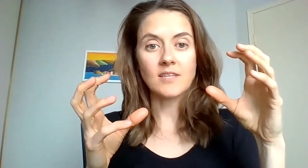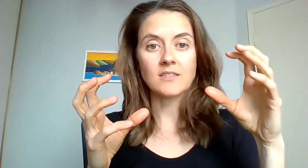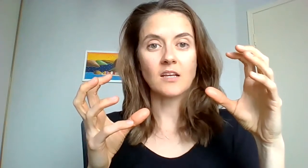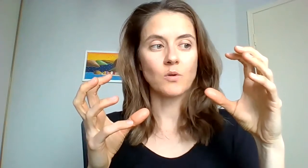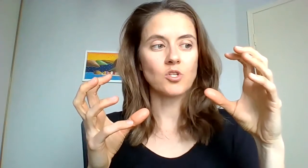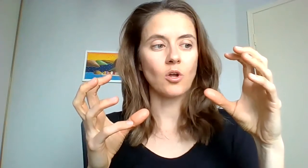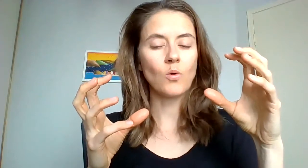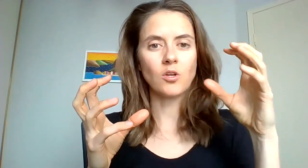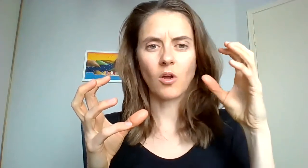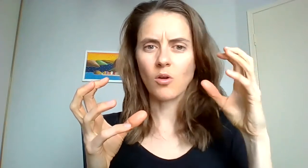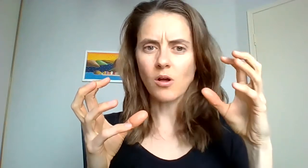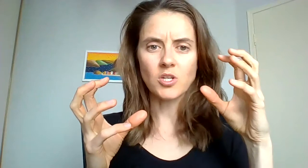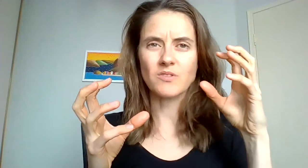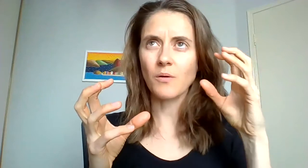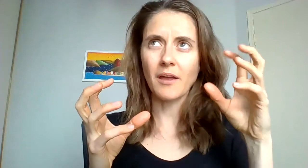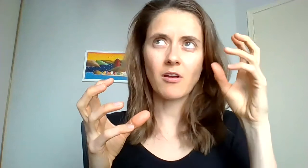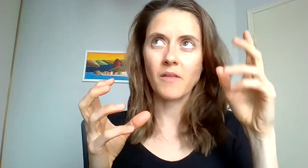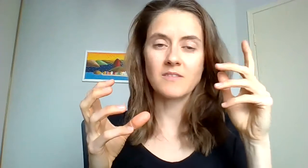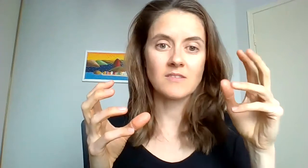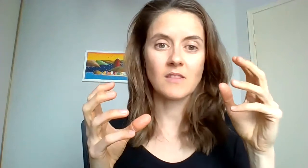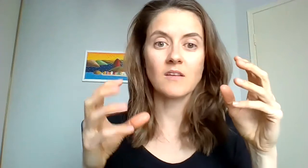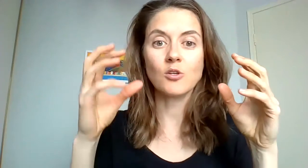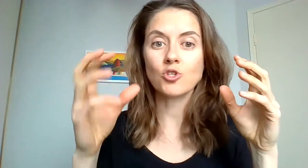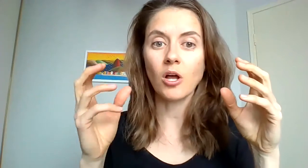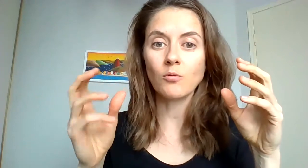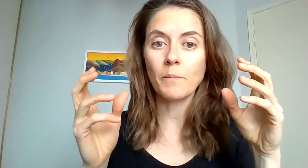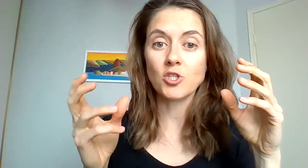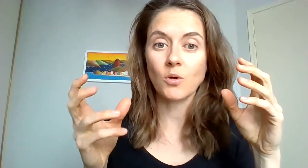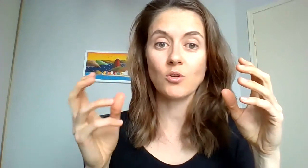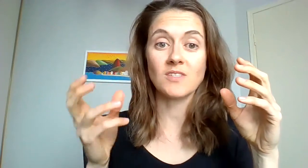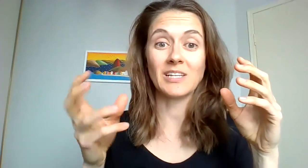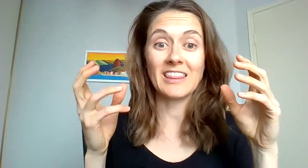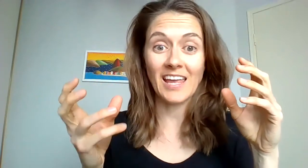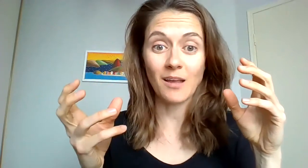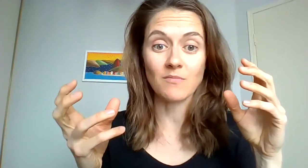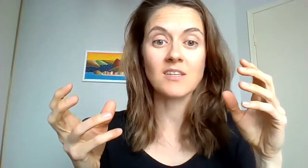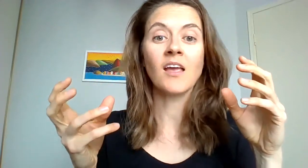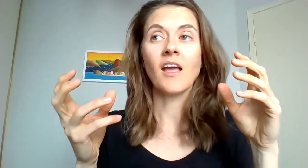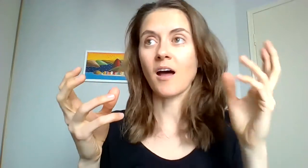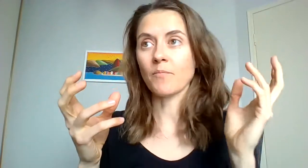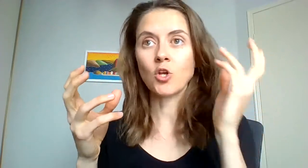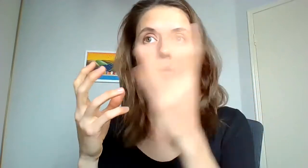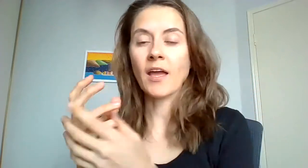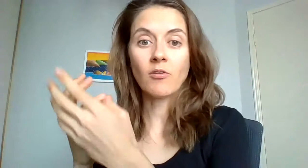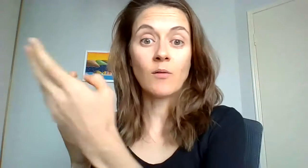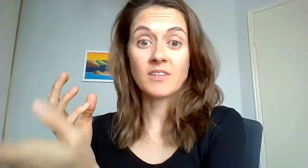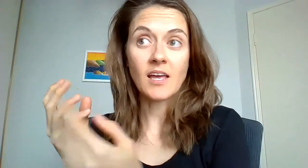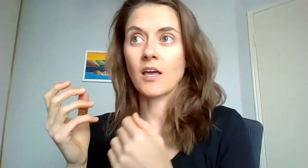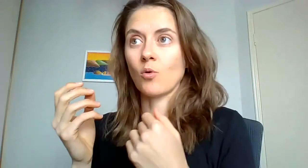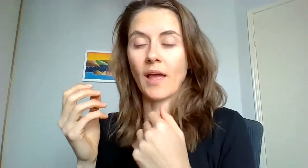say it takes one to know one, you go gosh I was so angry about this, this and this, your child will be showing you similar themes, you know angry with dad or